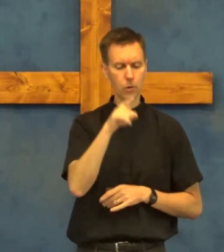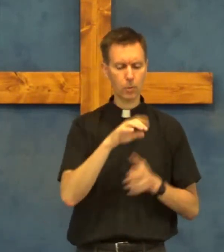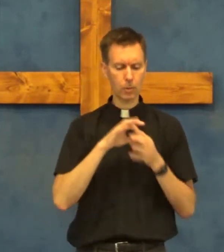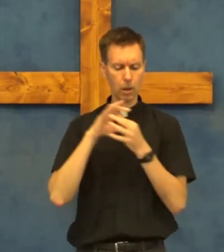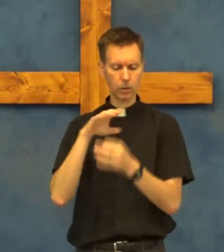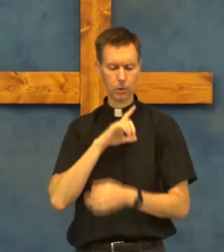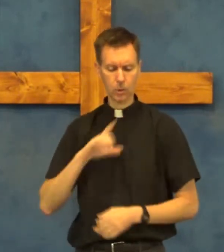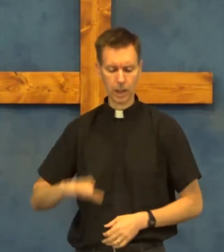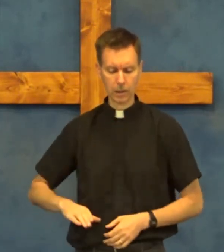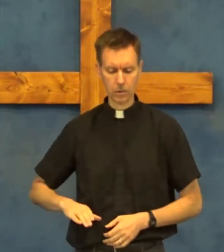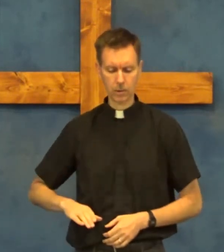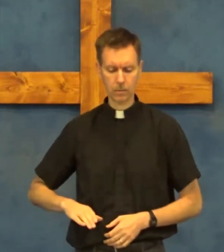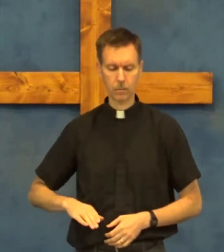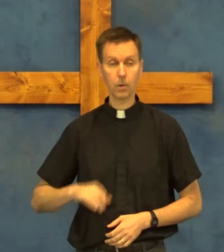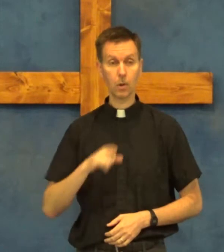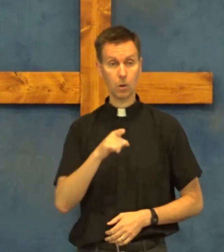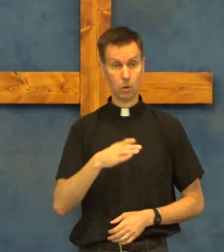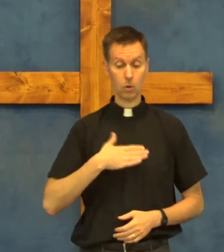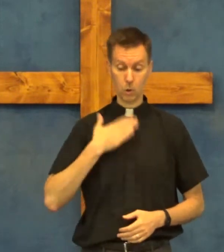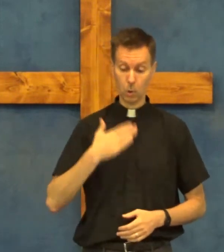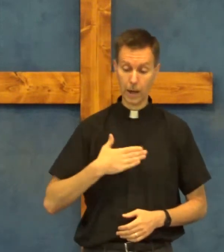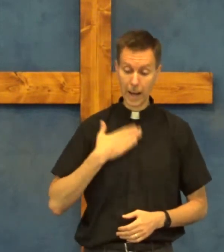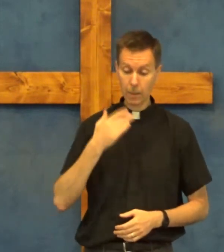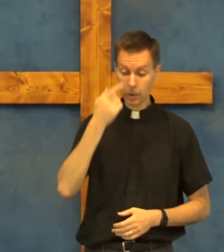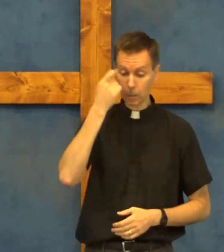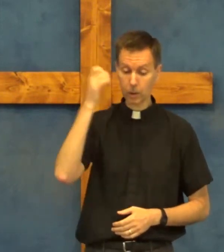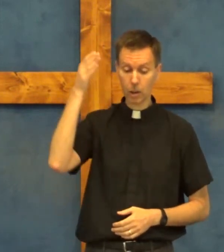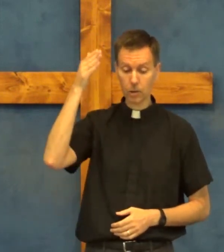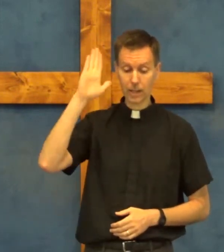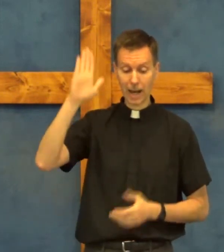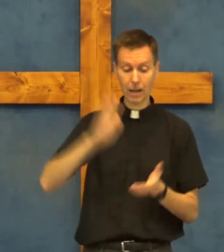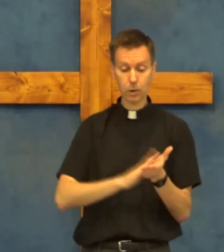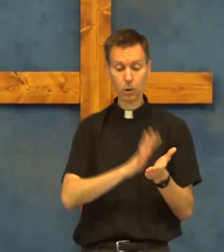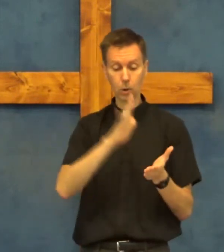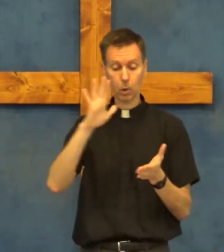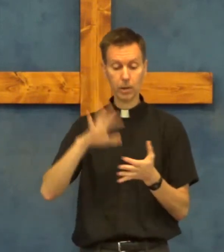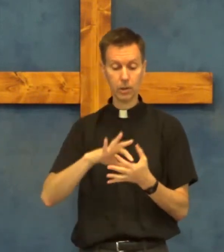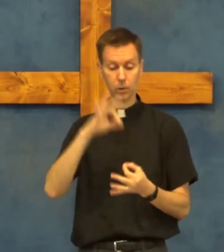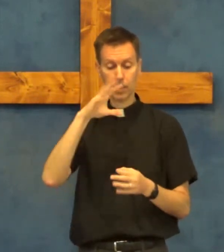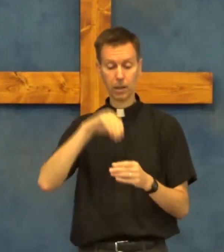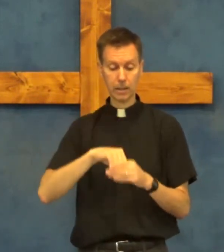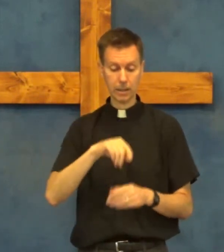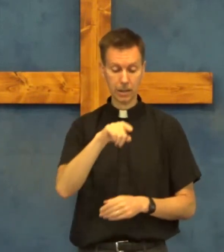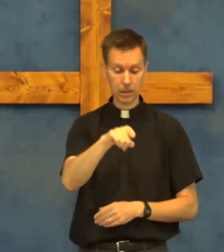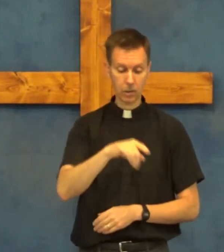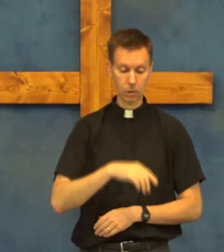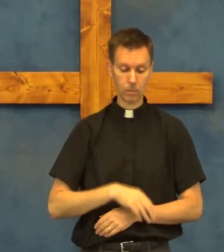you belong to christ you are happy because god's glorious spirit is in you